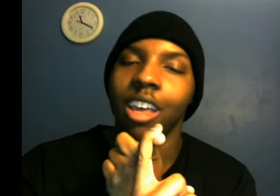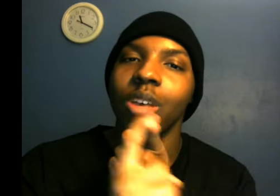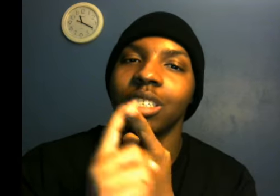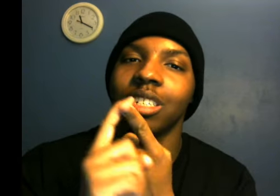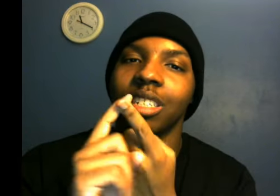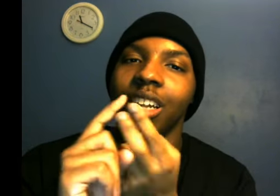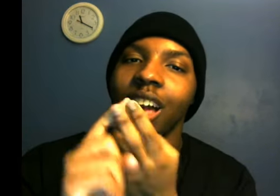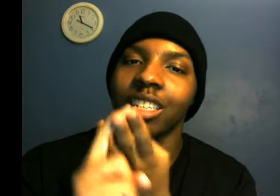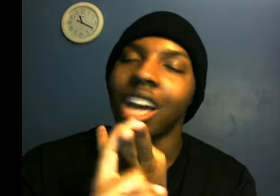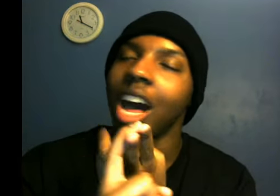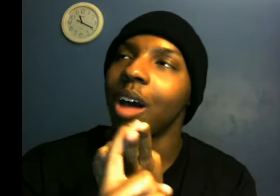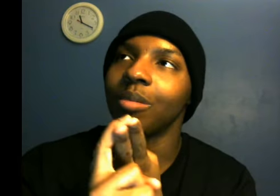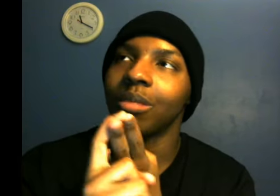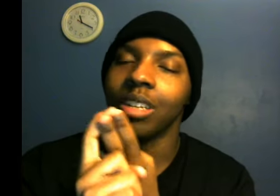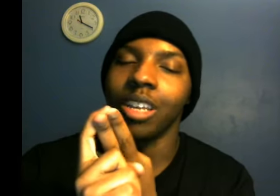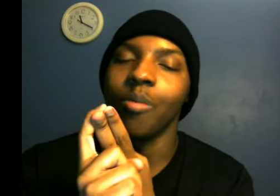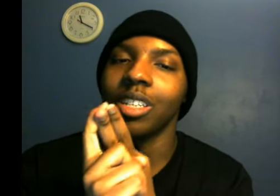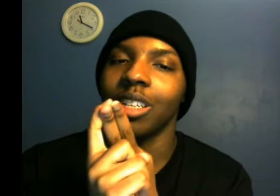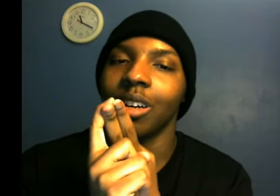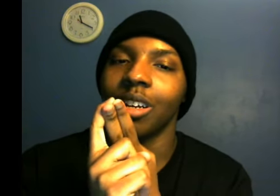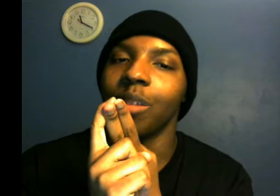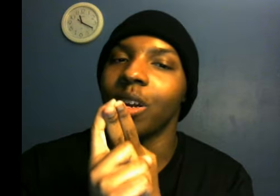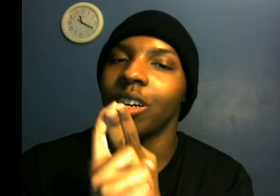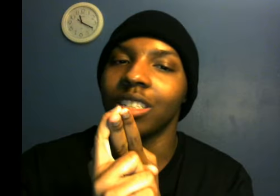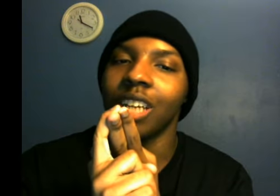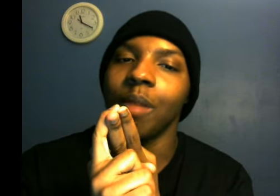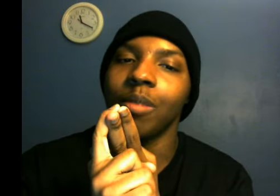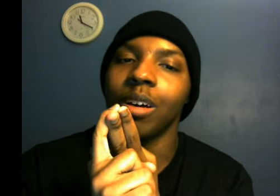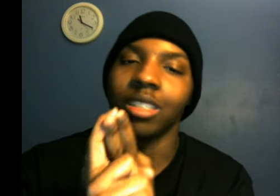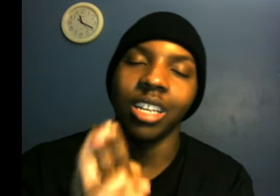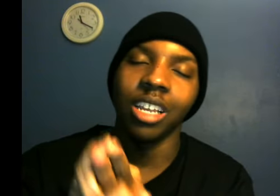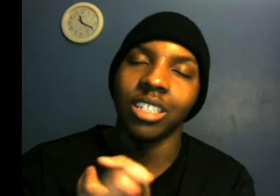he misses a lot of time. He misses a good period of time of the season.